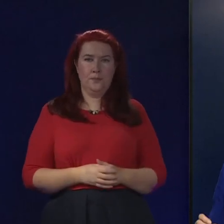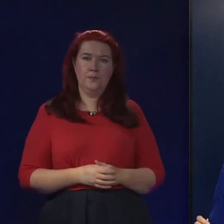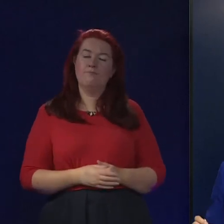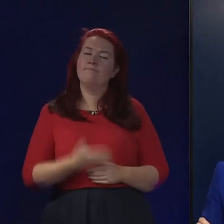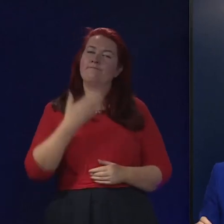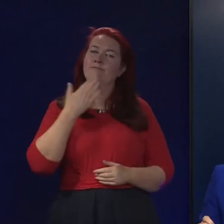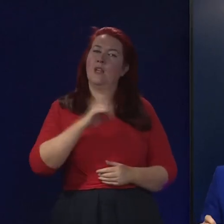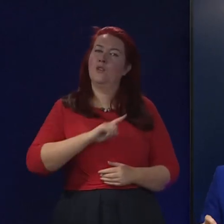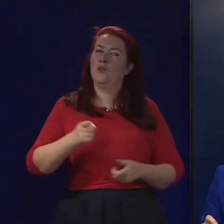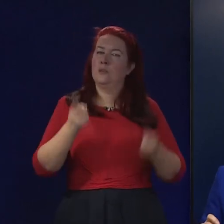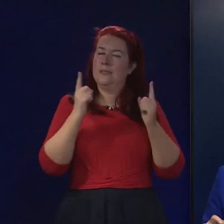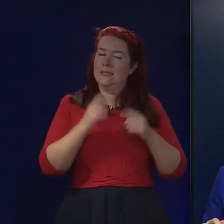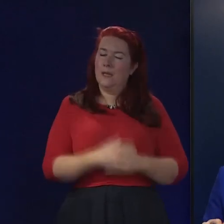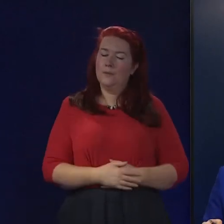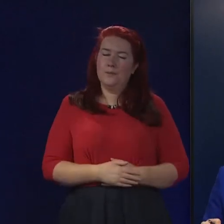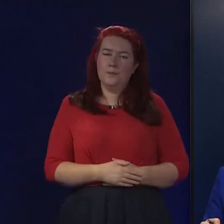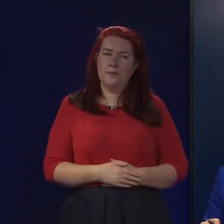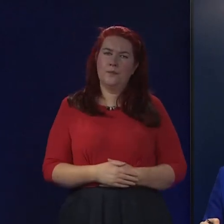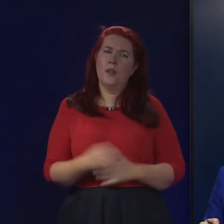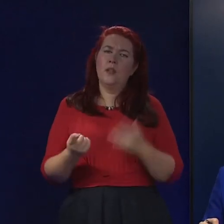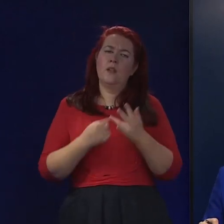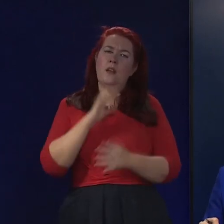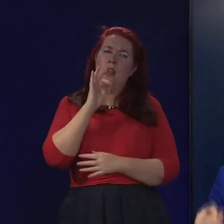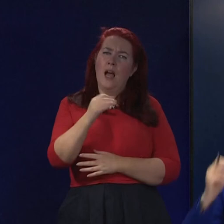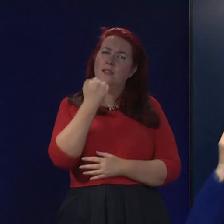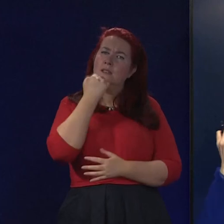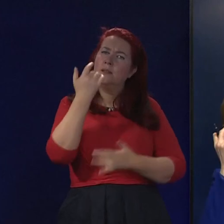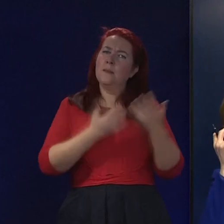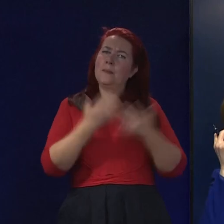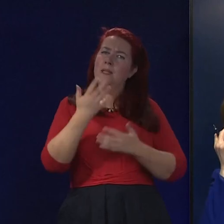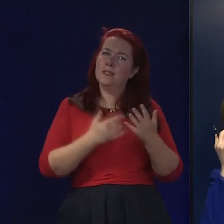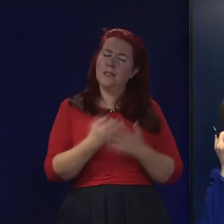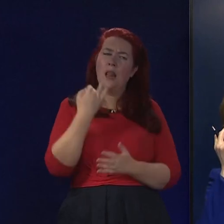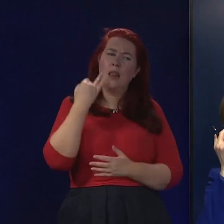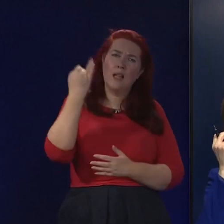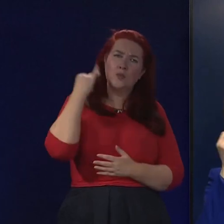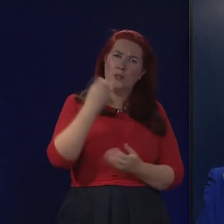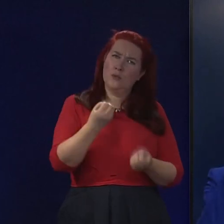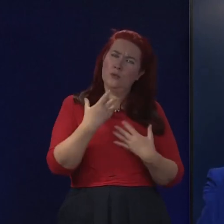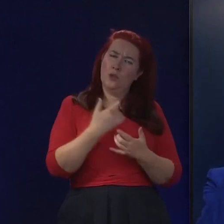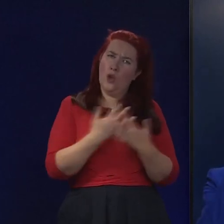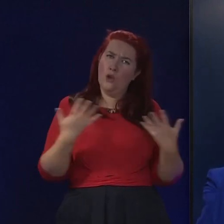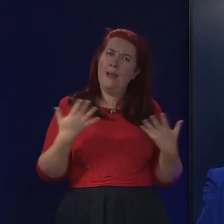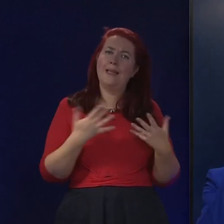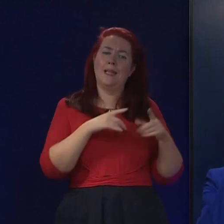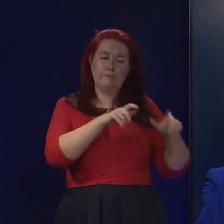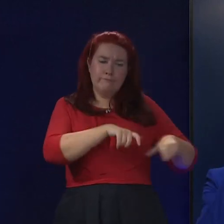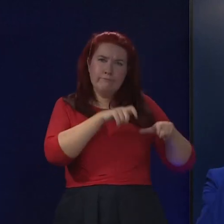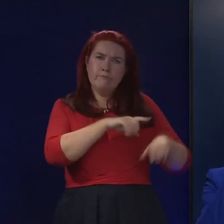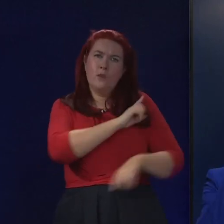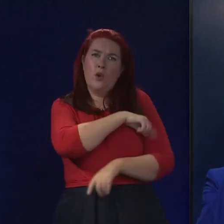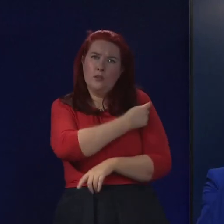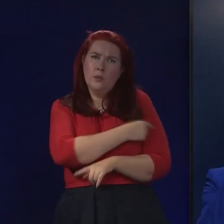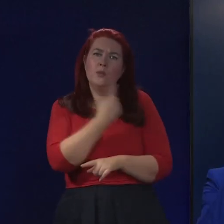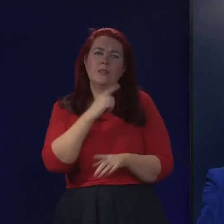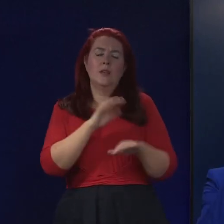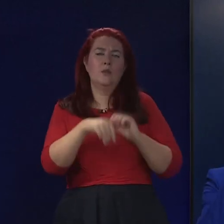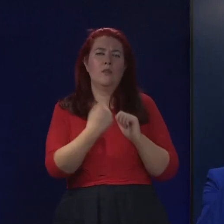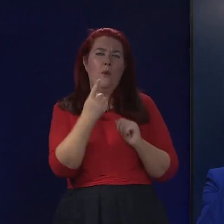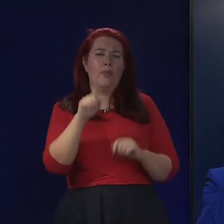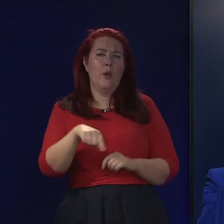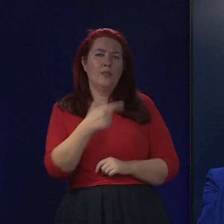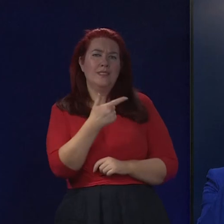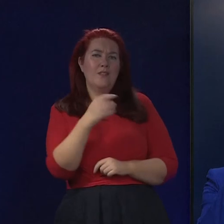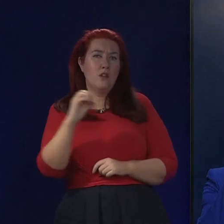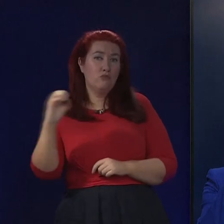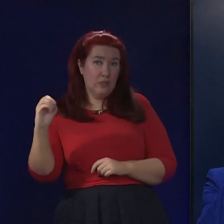Minister. Just another figure question. I think last week you gave the figures on the level of delayed discharge as 1,700 patients. I